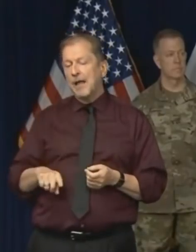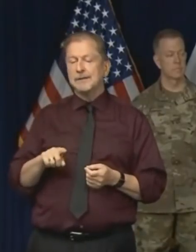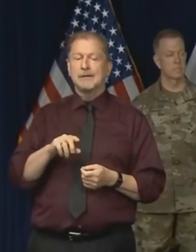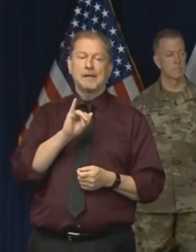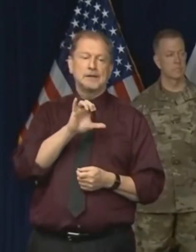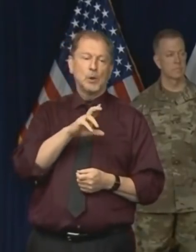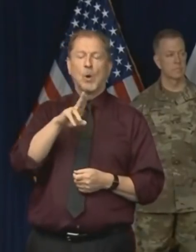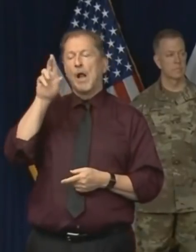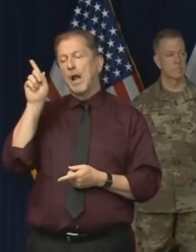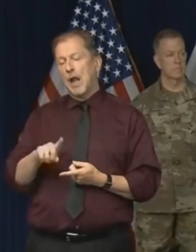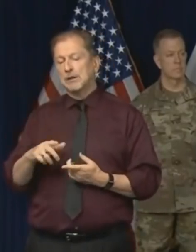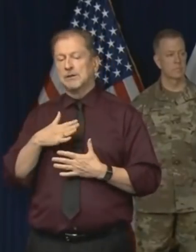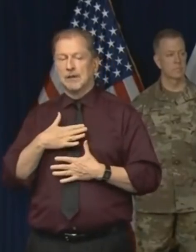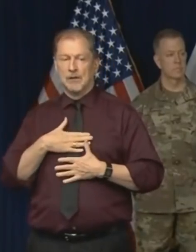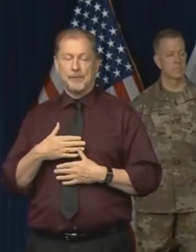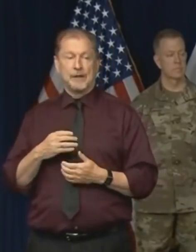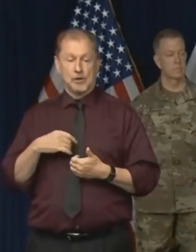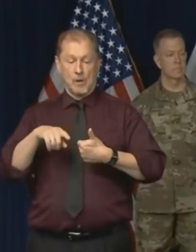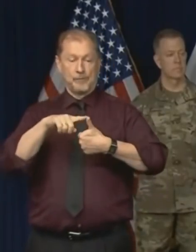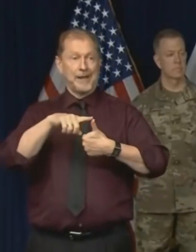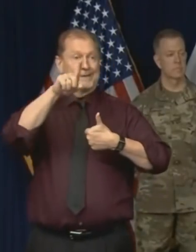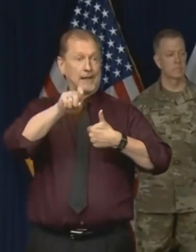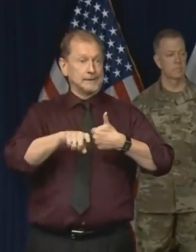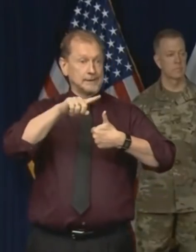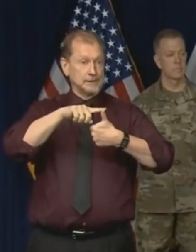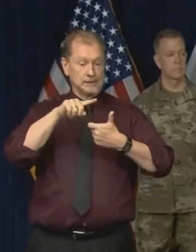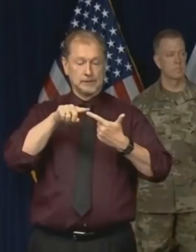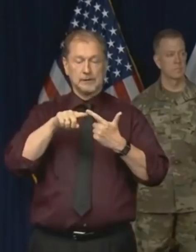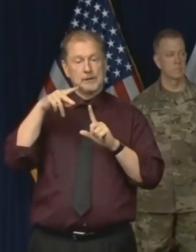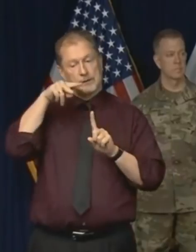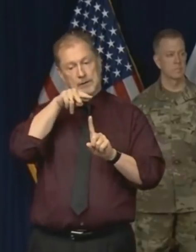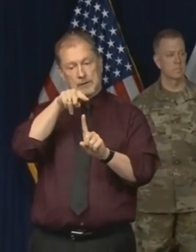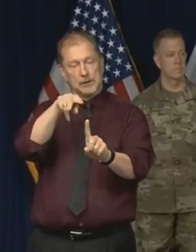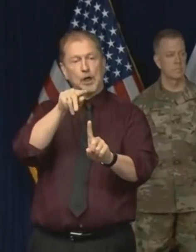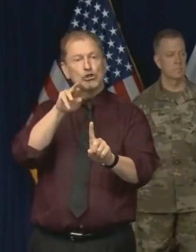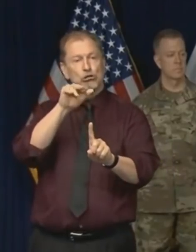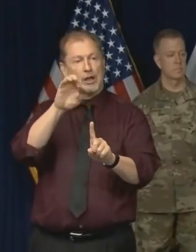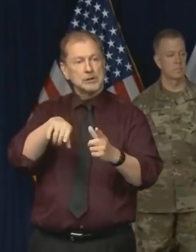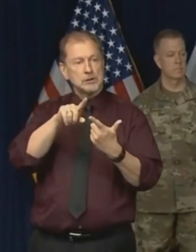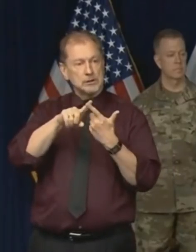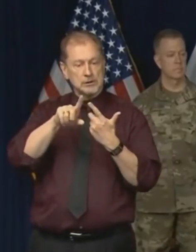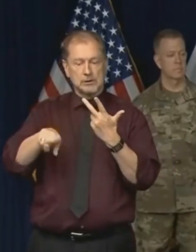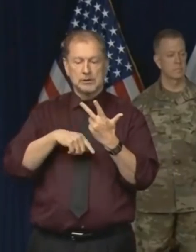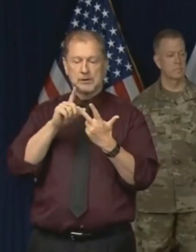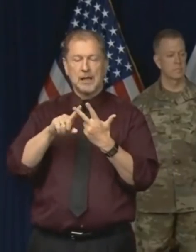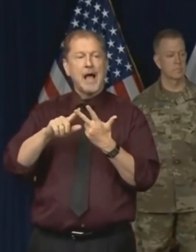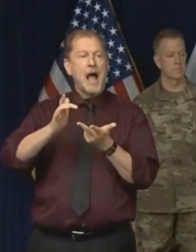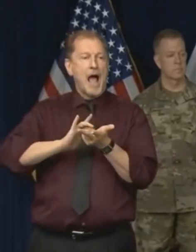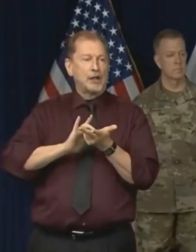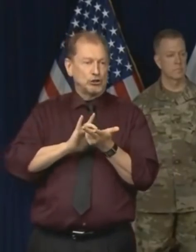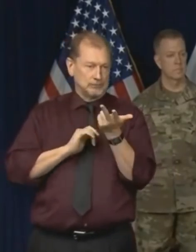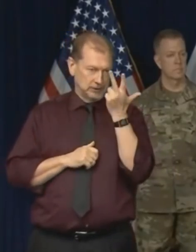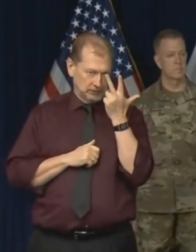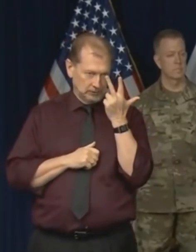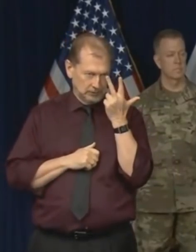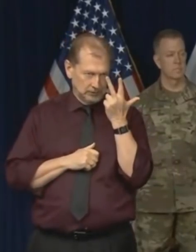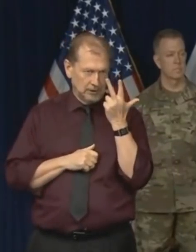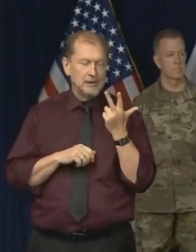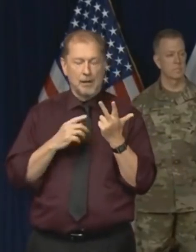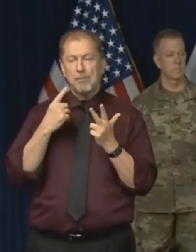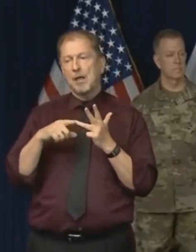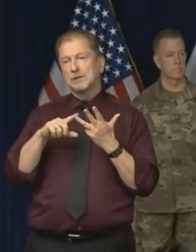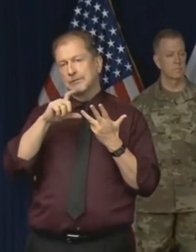working together, testing, tracing and treatment, those together with widely available PPE will help us to begin to